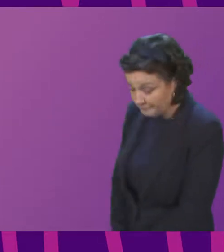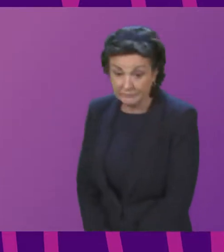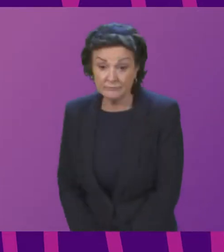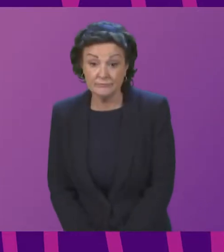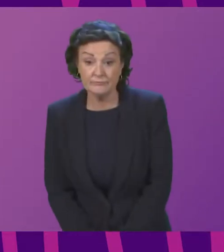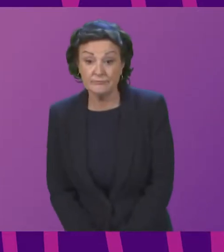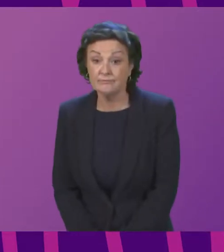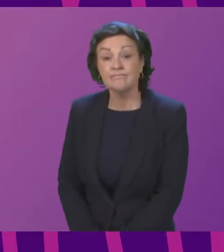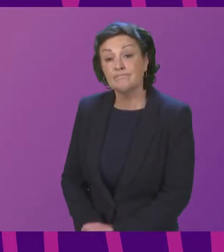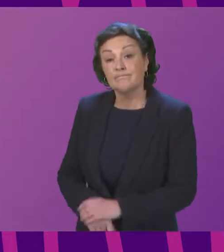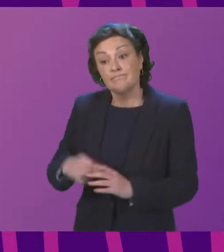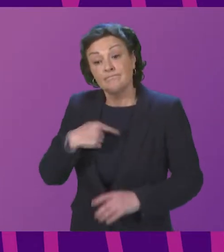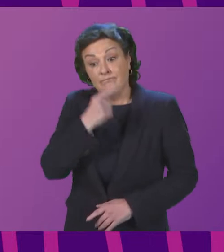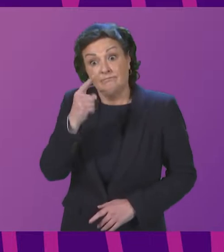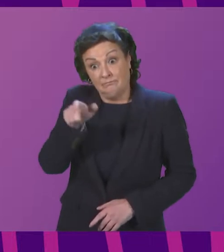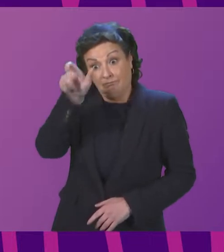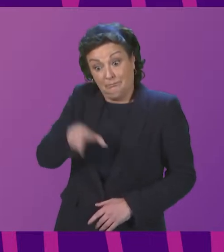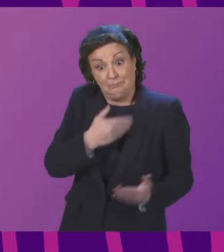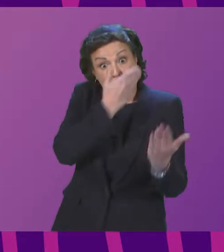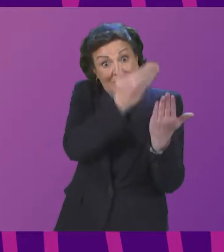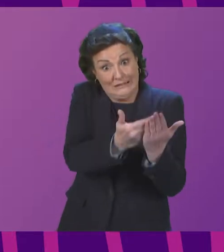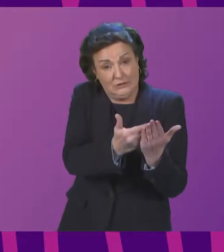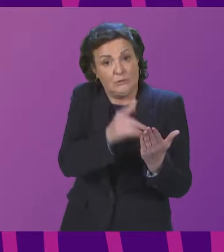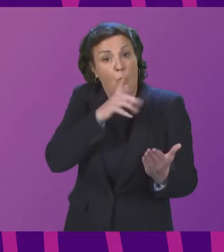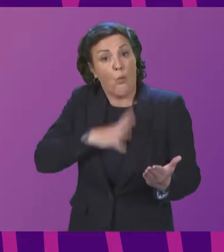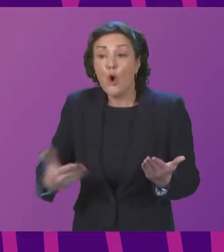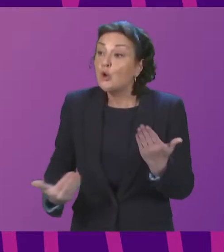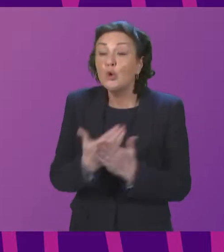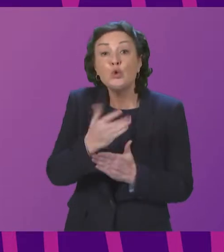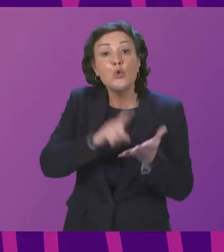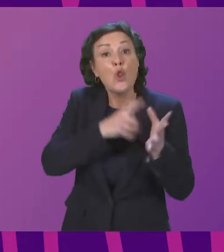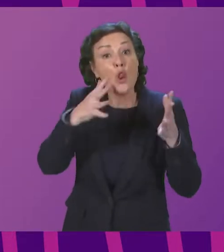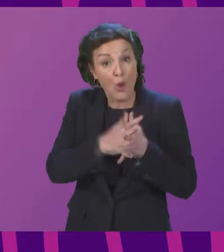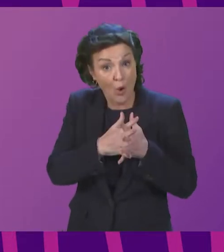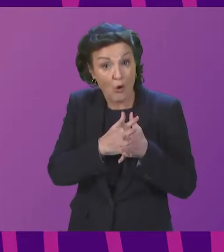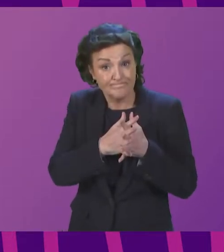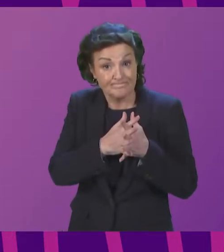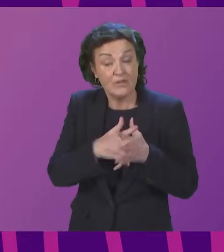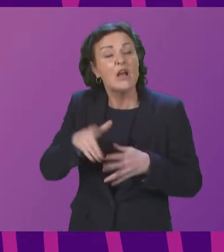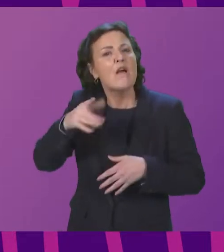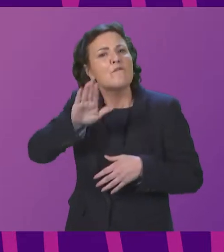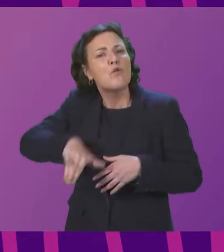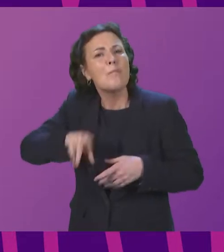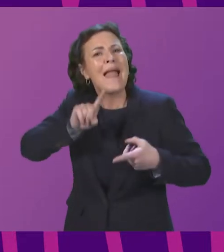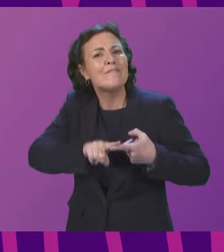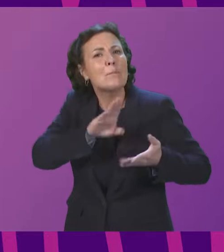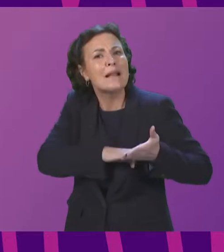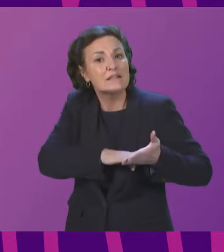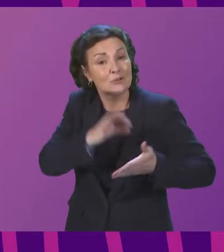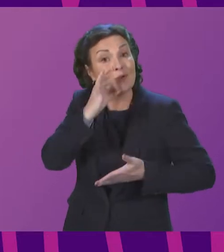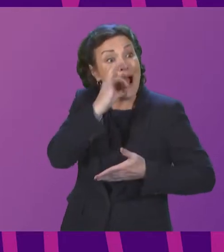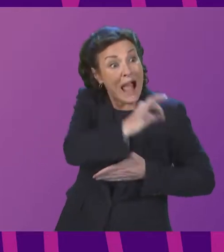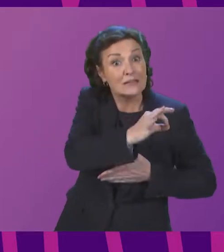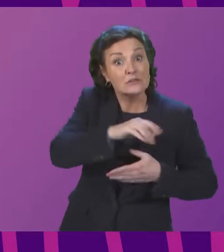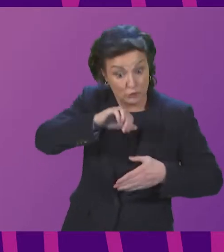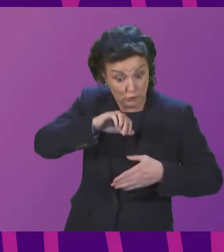by one dog and another a dog a crime uh lodged by evelyn baginski the petition calls the scottish parliament to urge